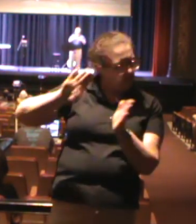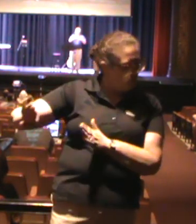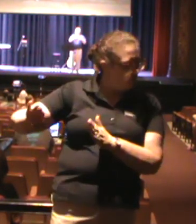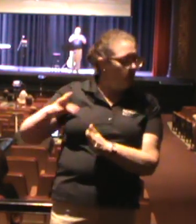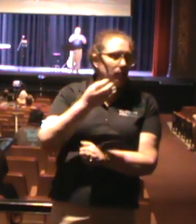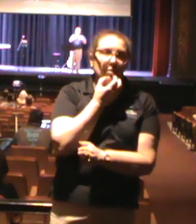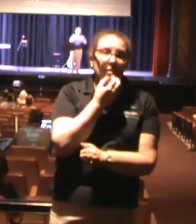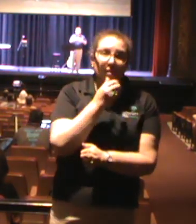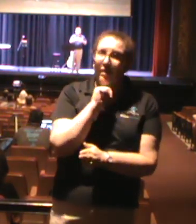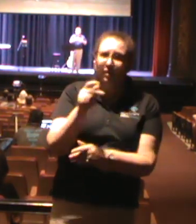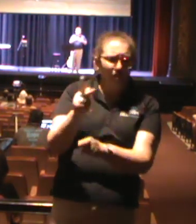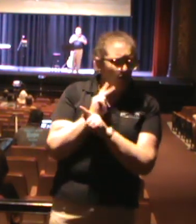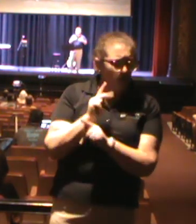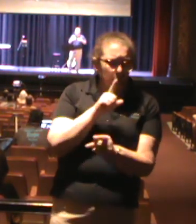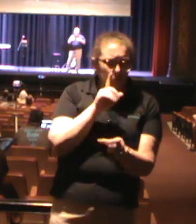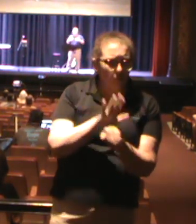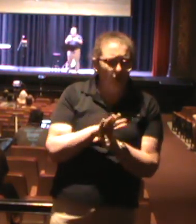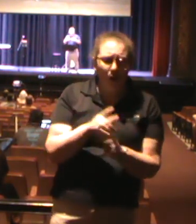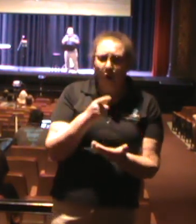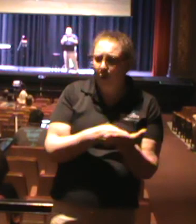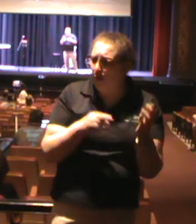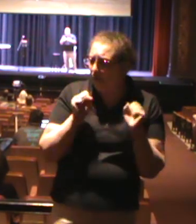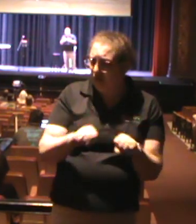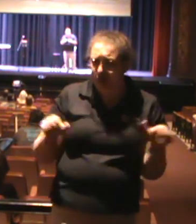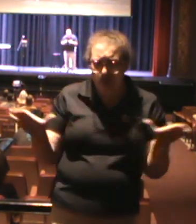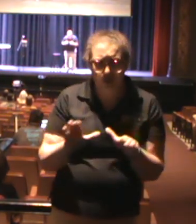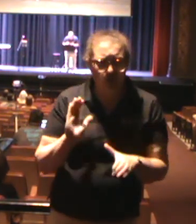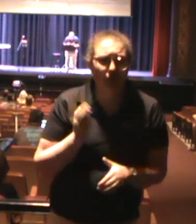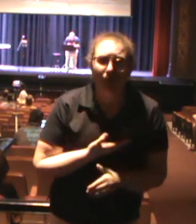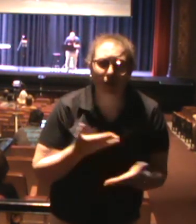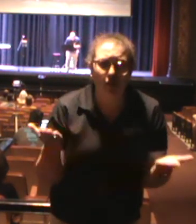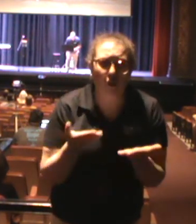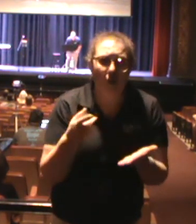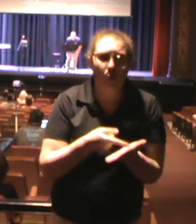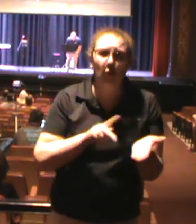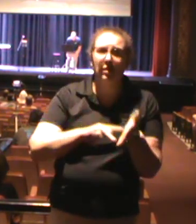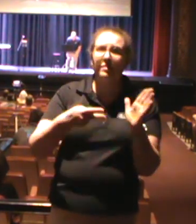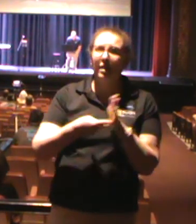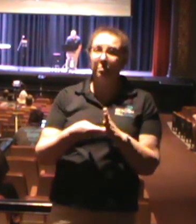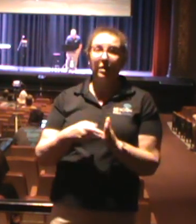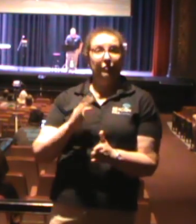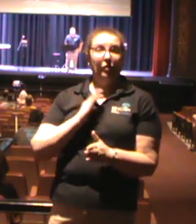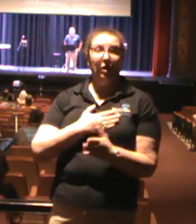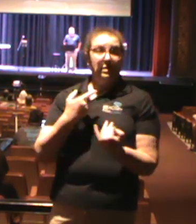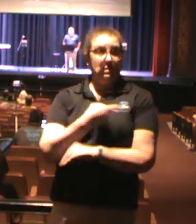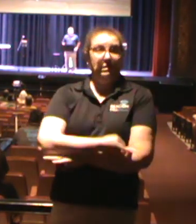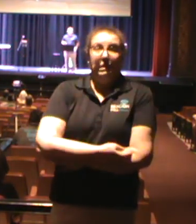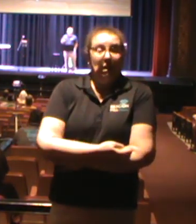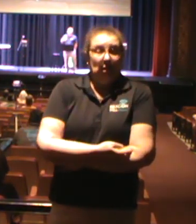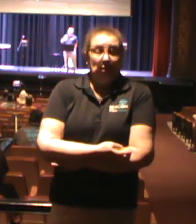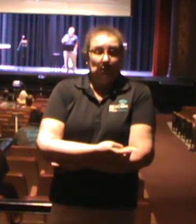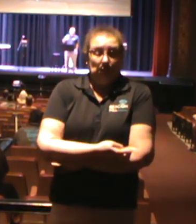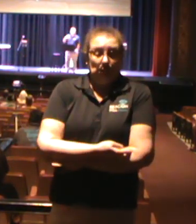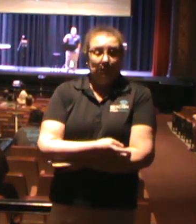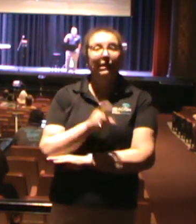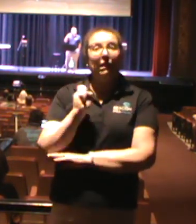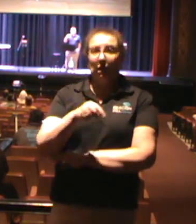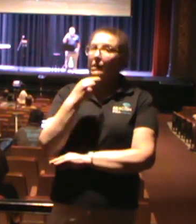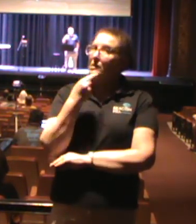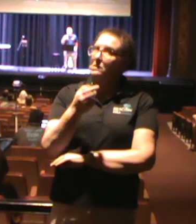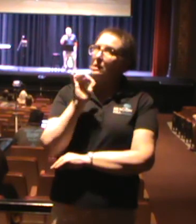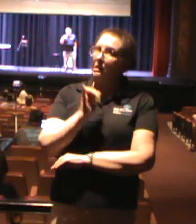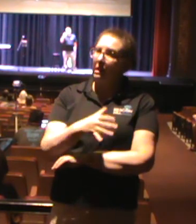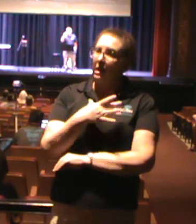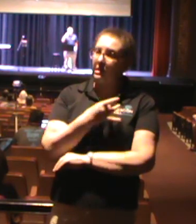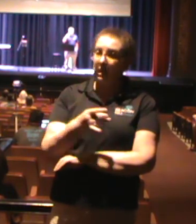didn't fulfill his promises, what could he do for us? What does that mean for us in the church today? And I've got to tell you, that is like